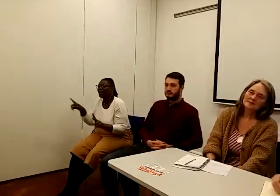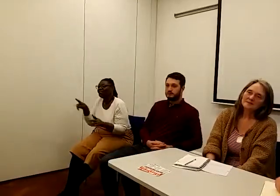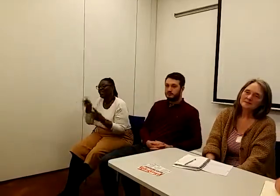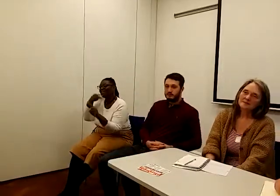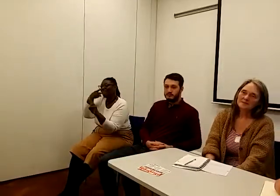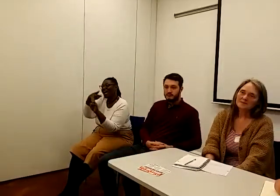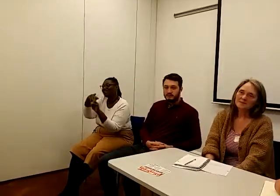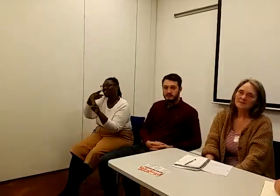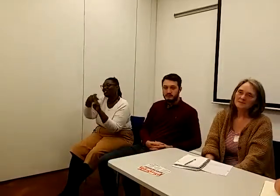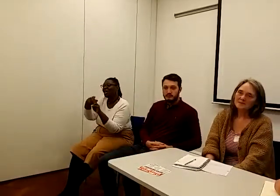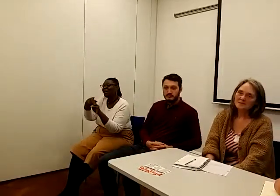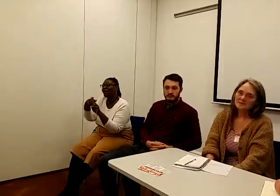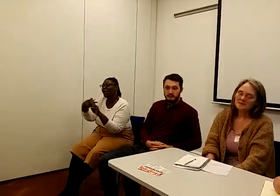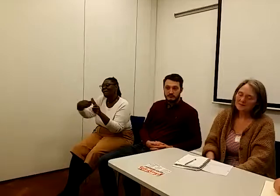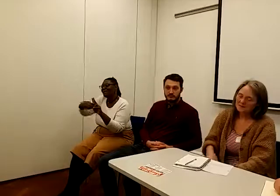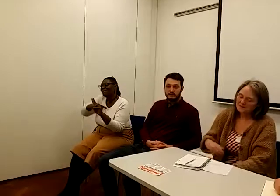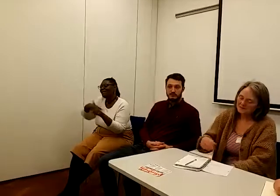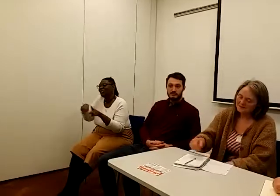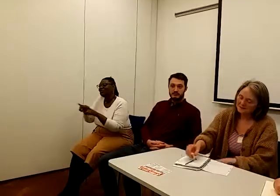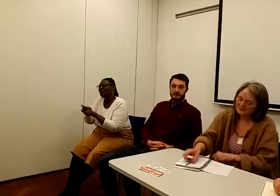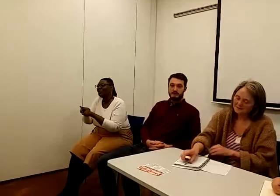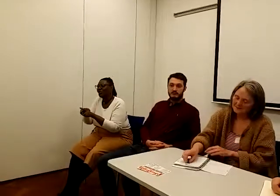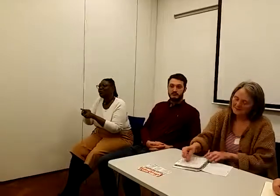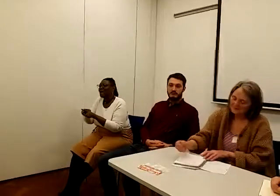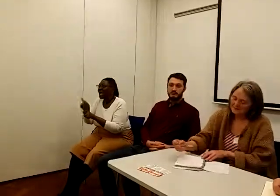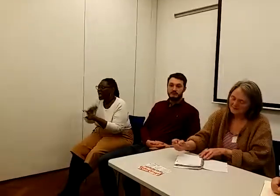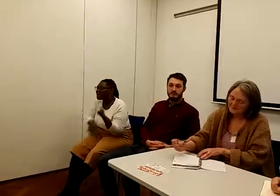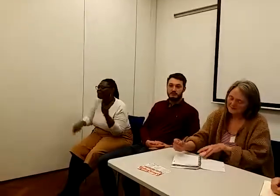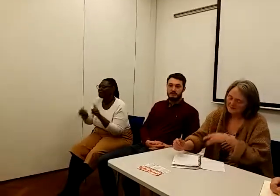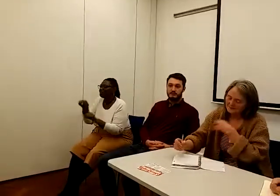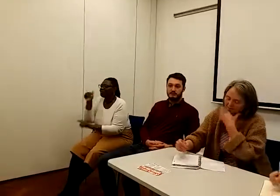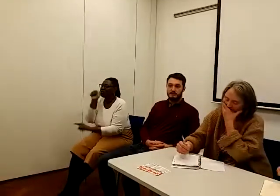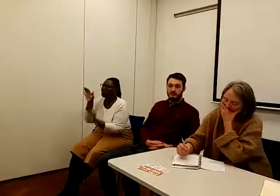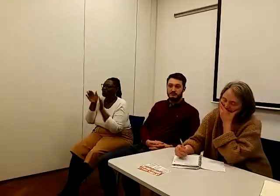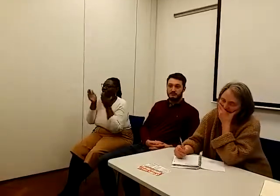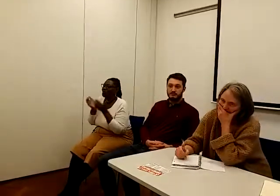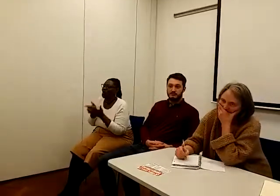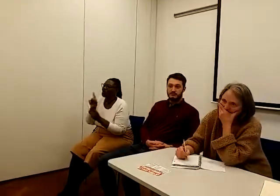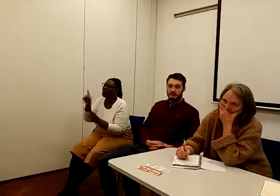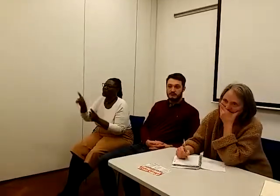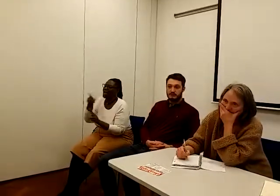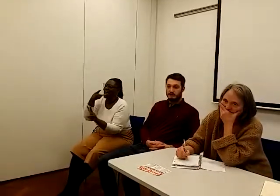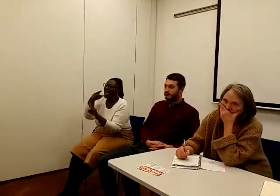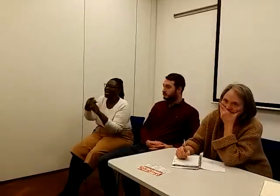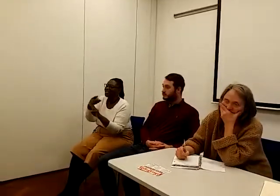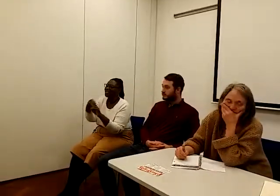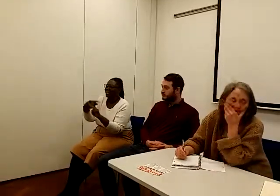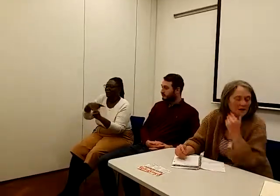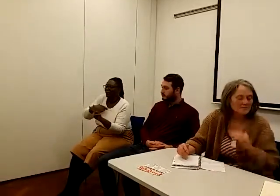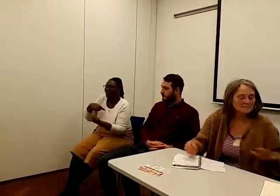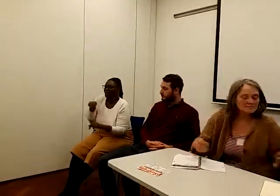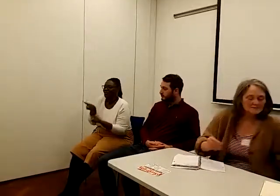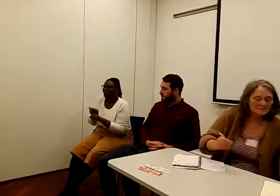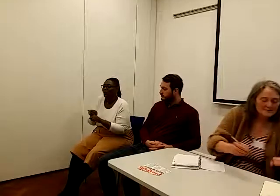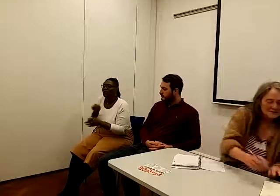MeToo across the whole world, everybody now knows what that is. So as important as it is to try and get